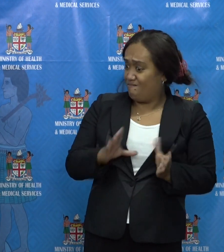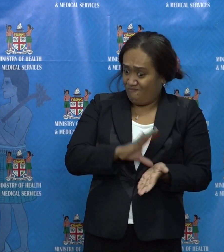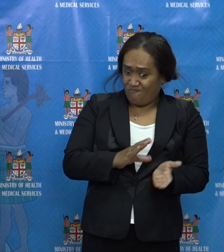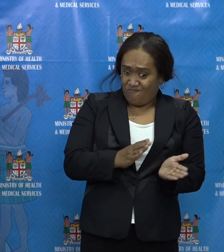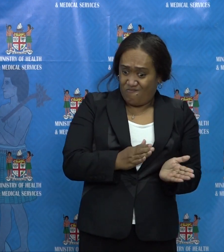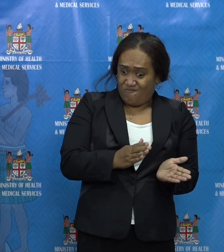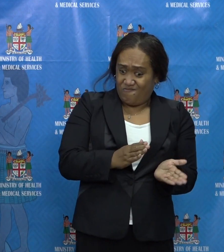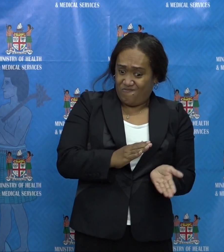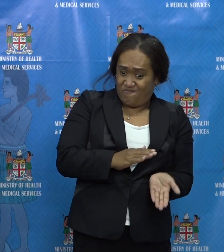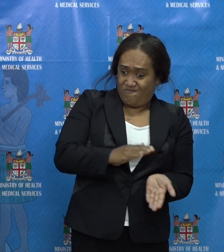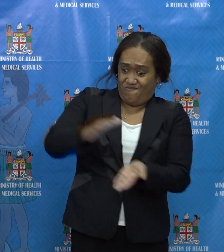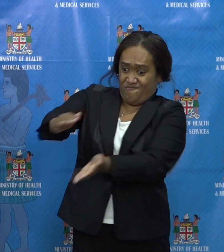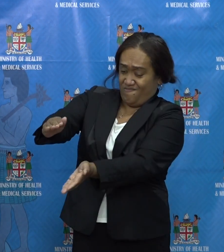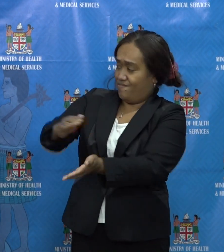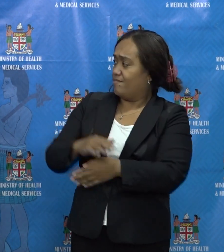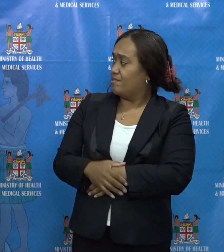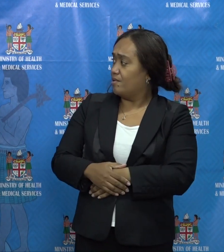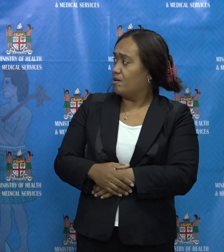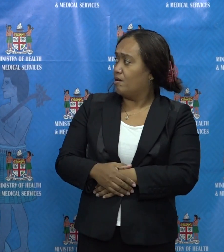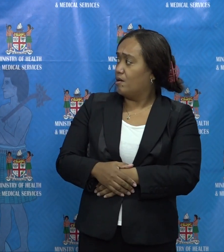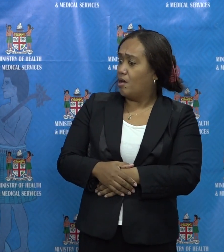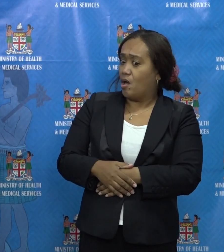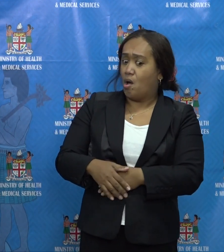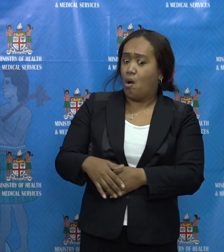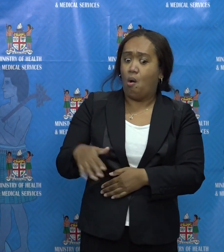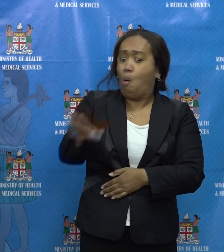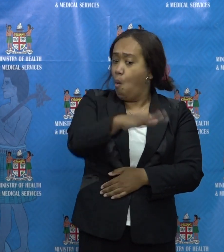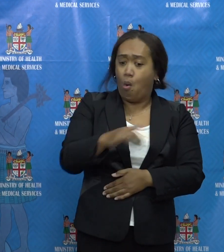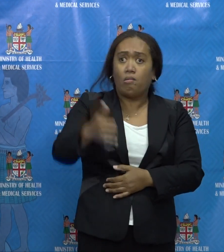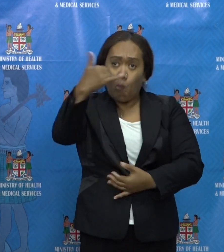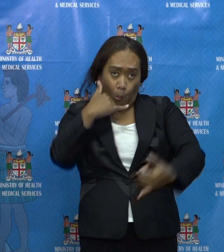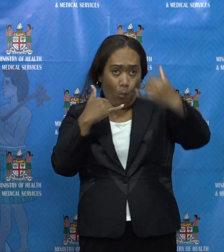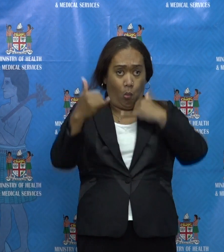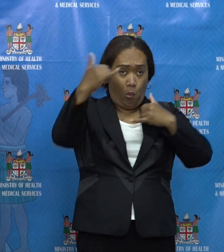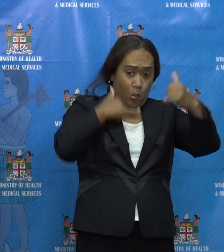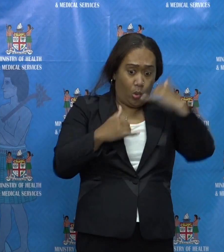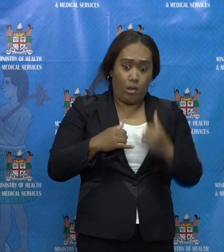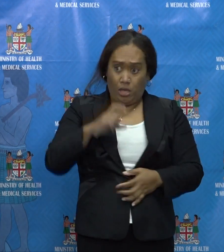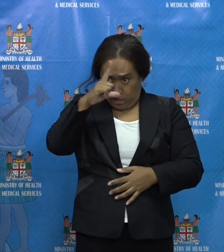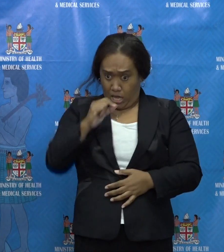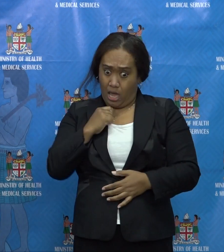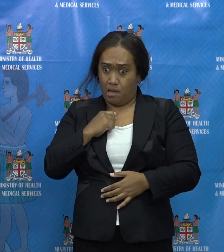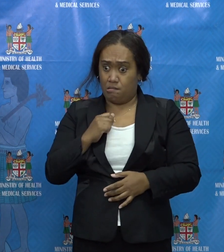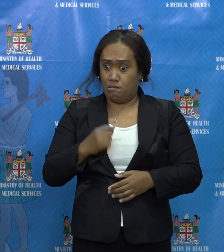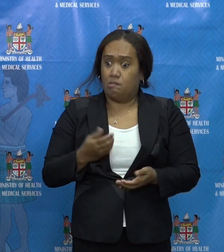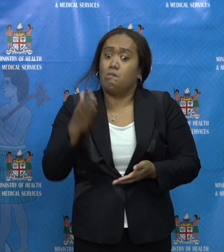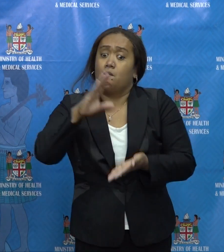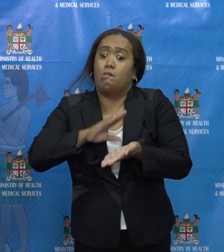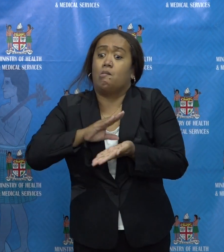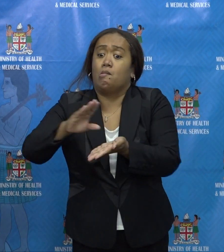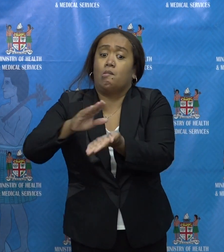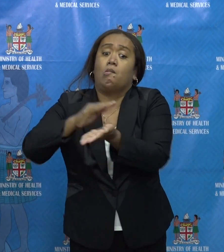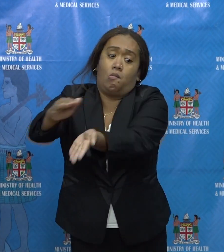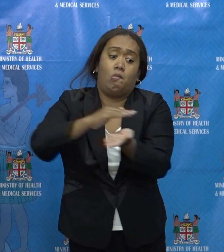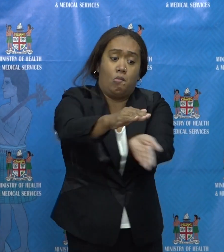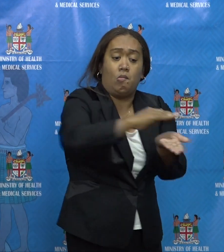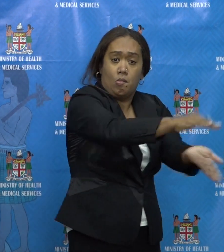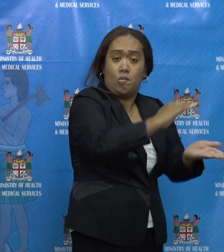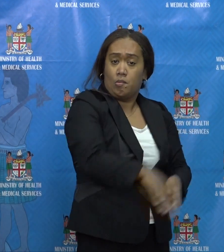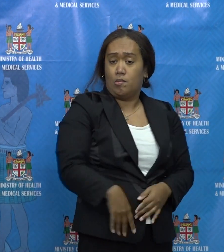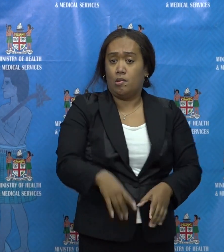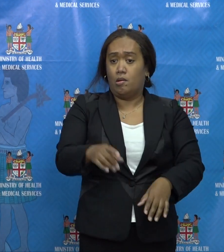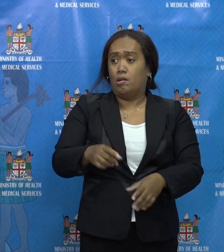will the, all the requests made from the public be accommodated for people living in the souvenir,